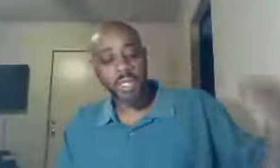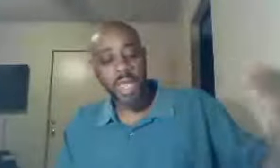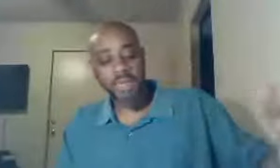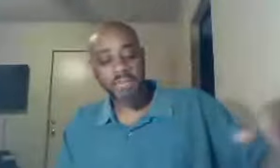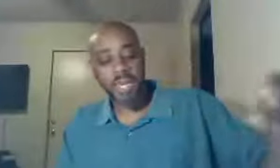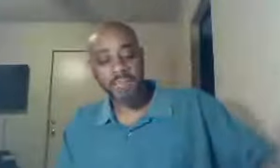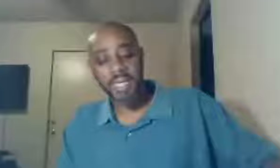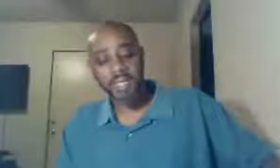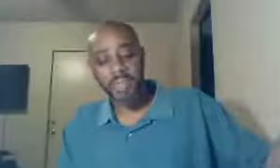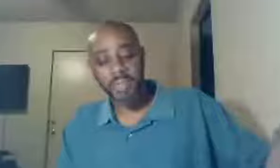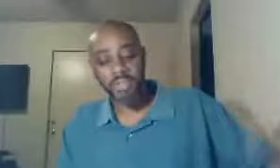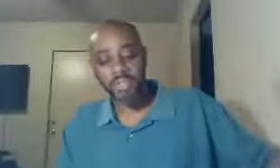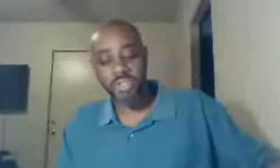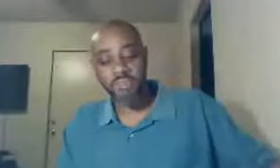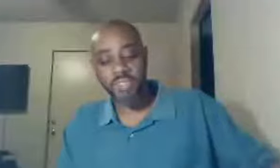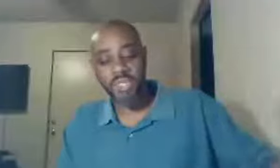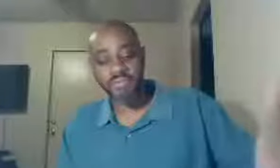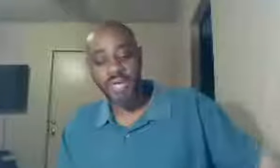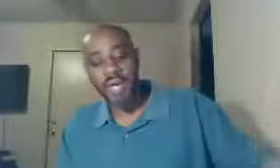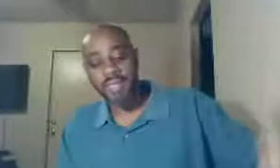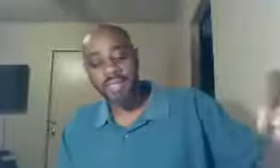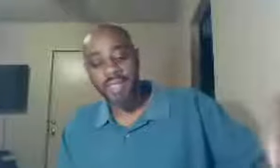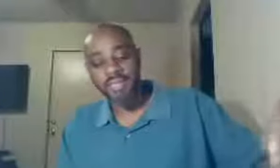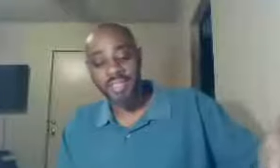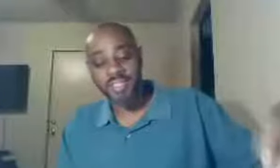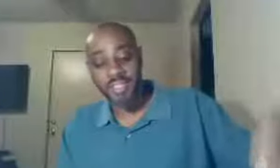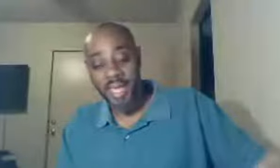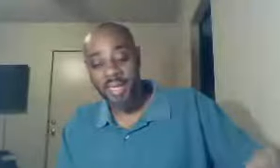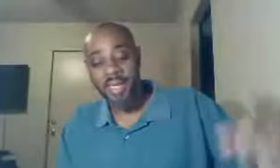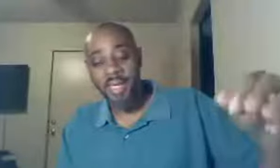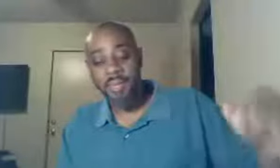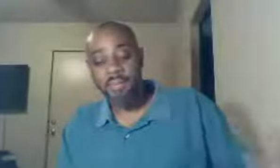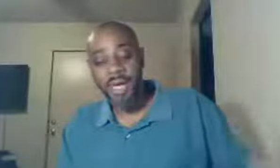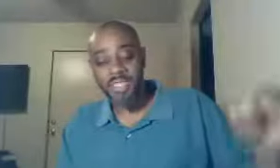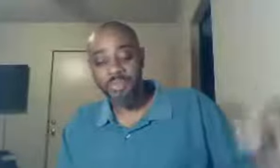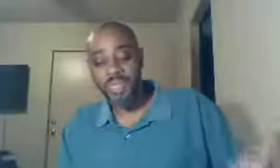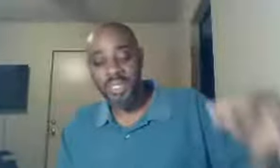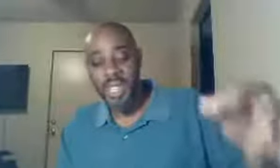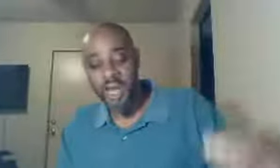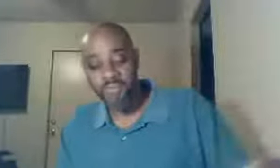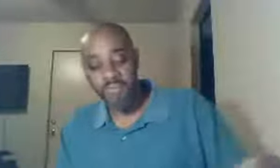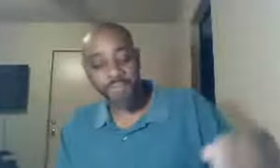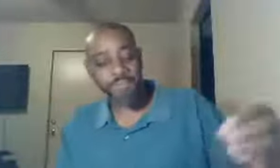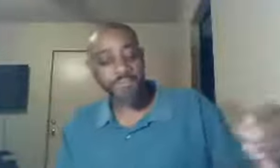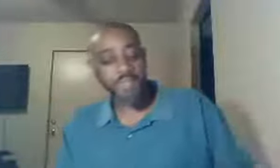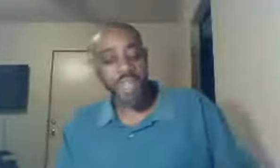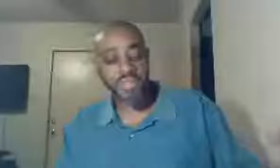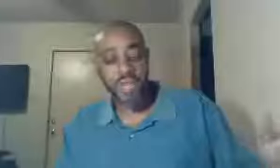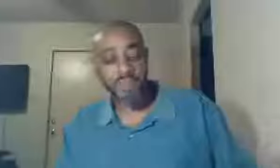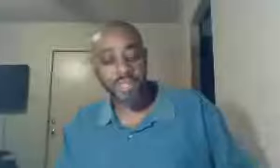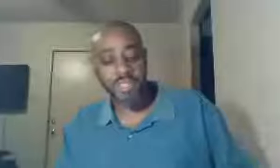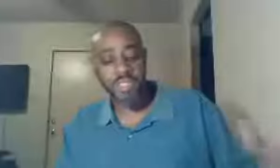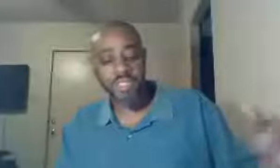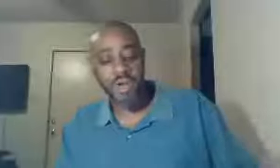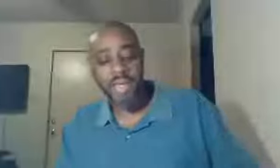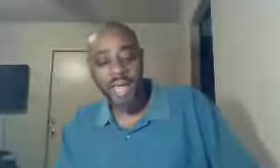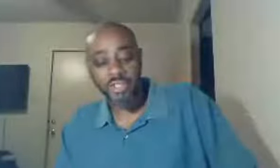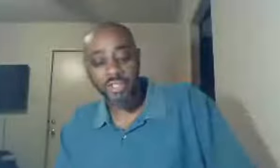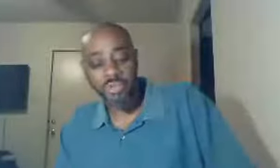charismatic men and women, servants of God, in this day, must be careful, that their abilities, are not used,